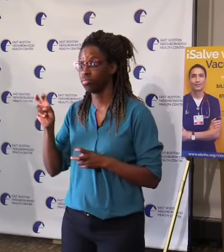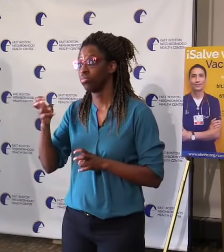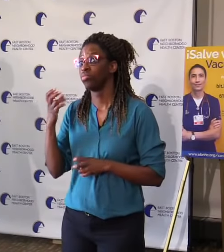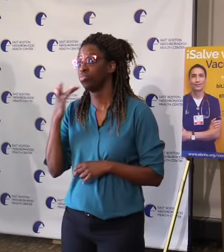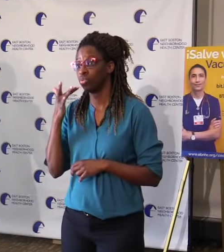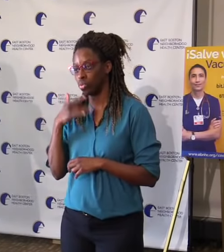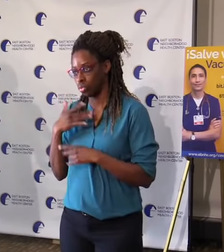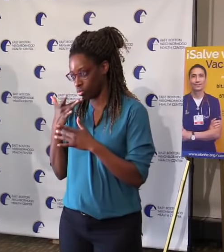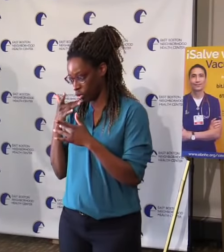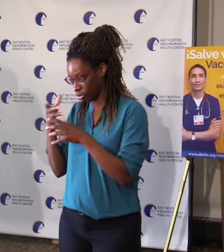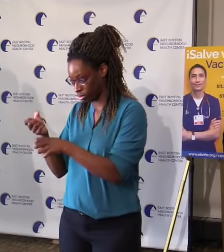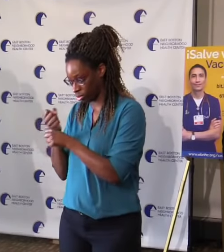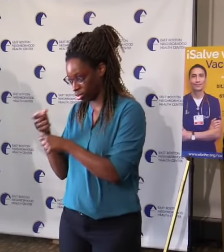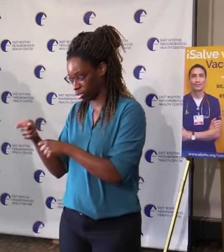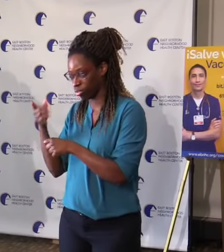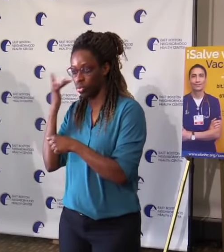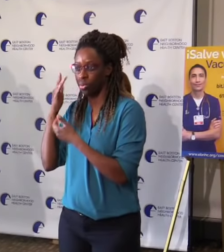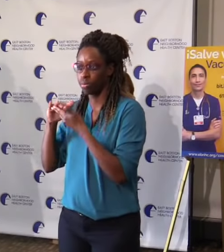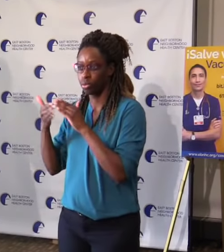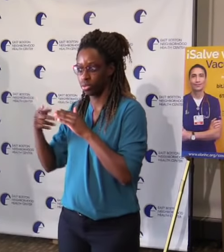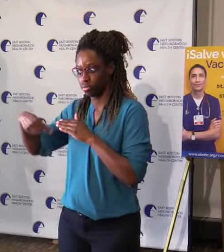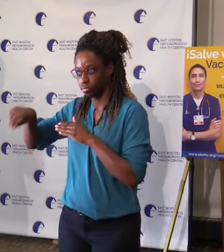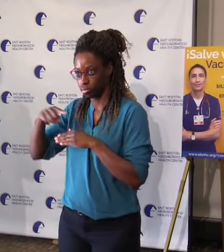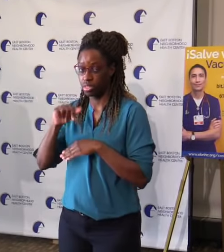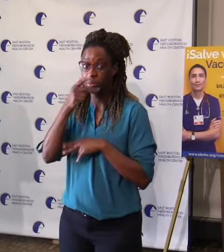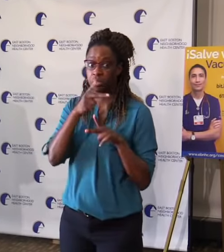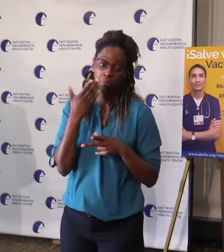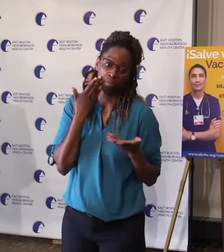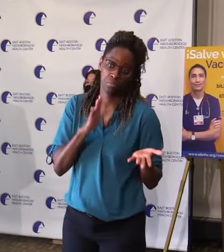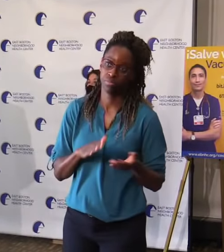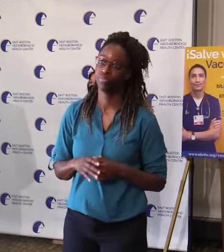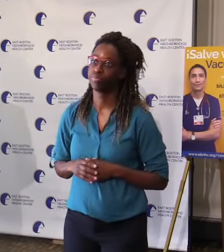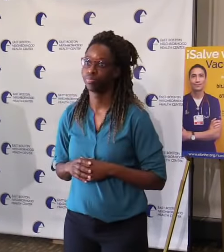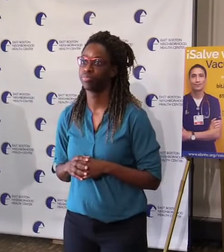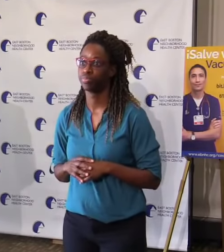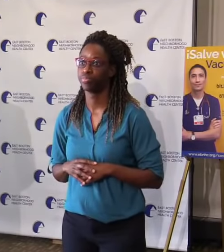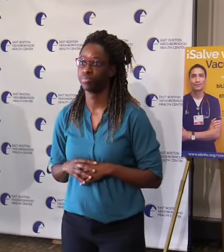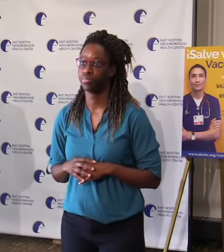replacing on your Secretary Ismay? Well,